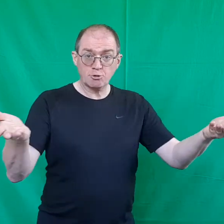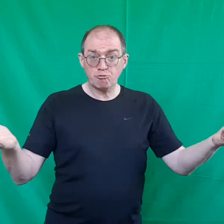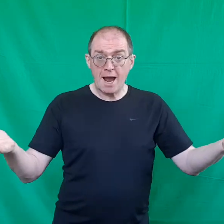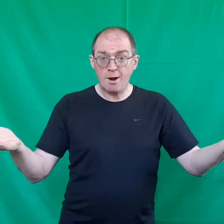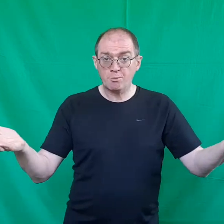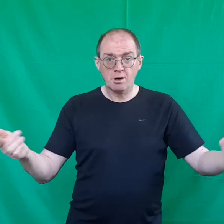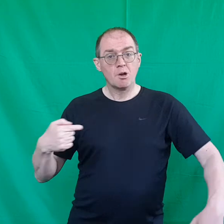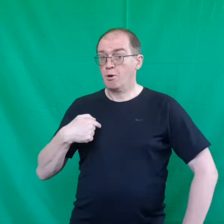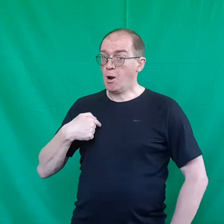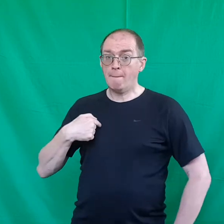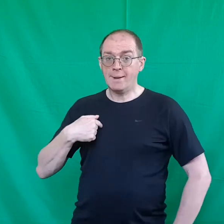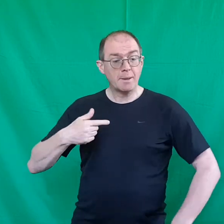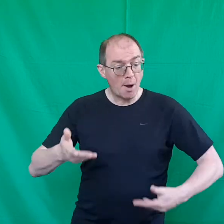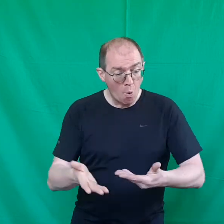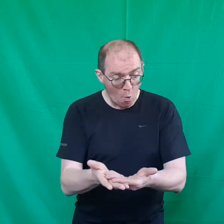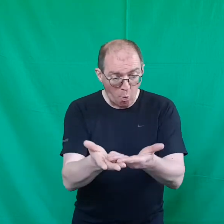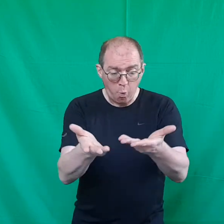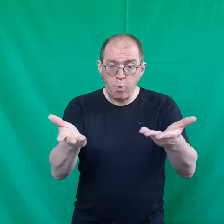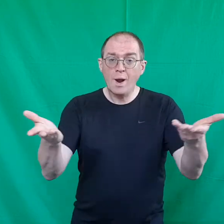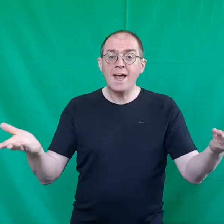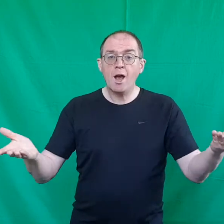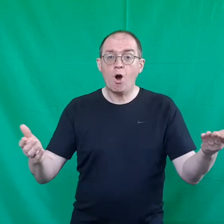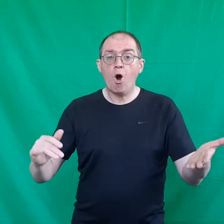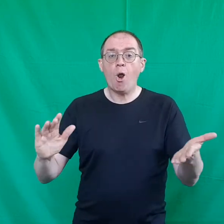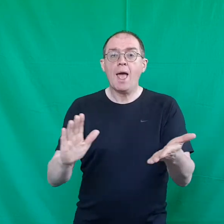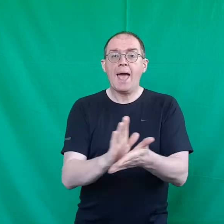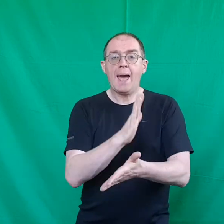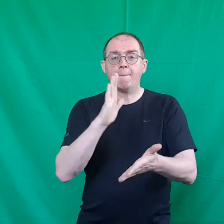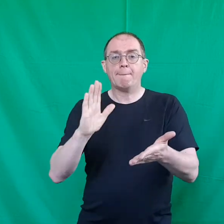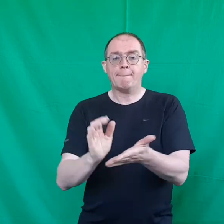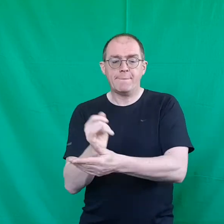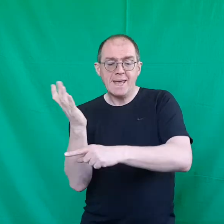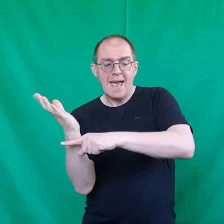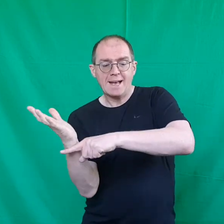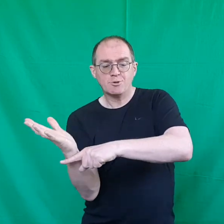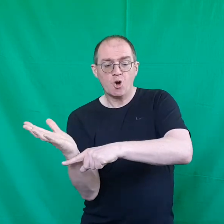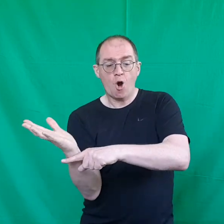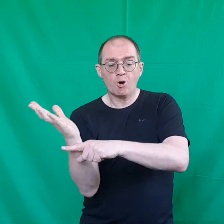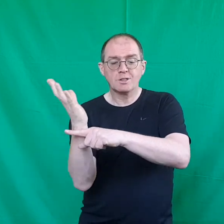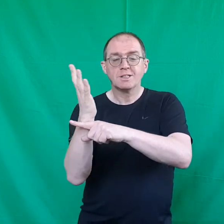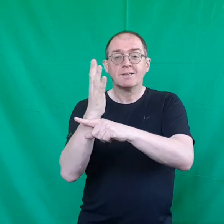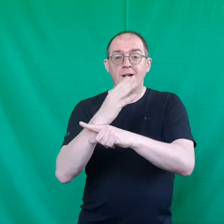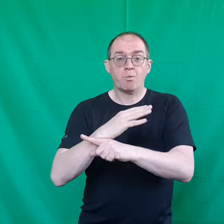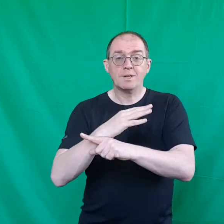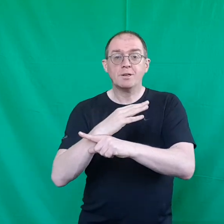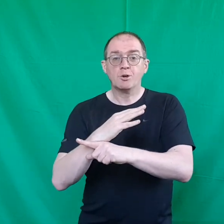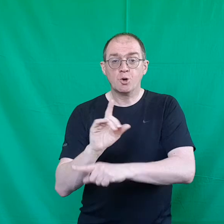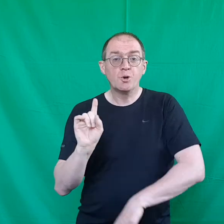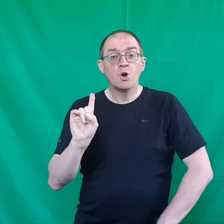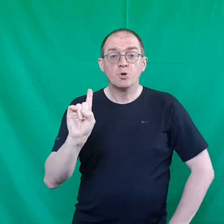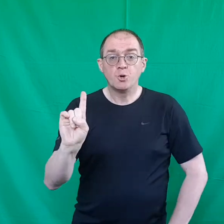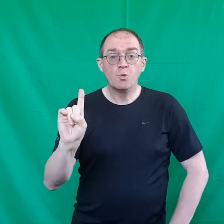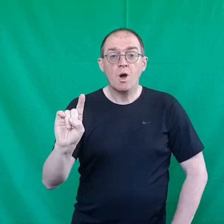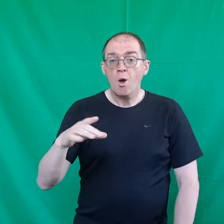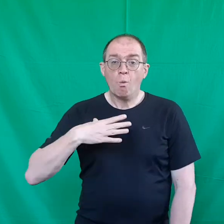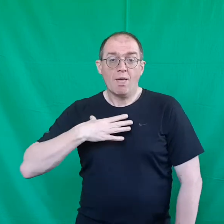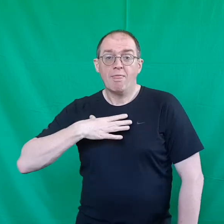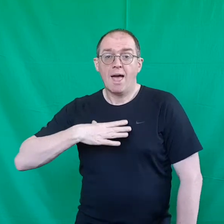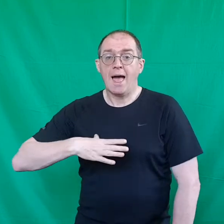round not me but we all can't be hedgehogs and we could do with a